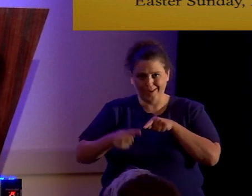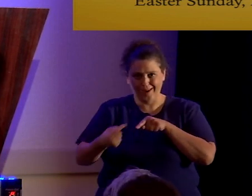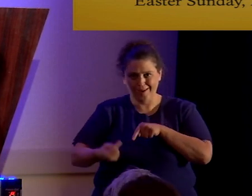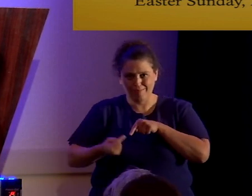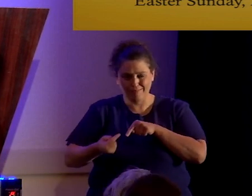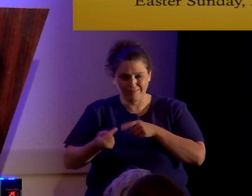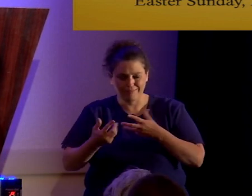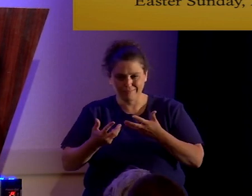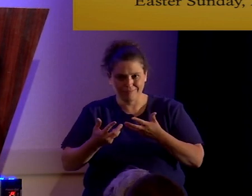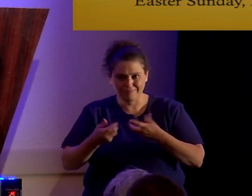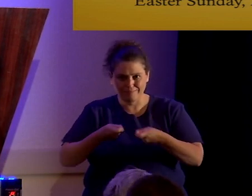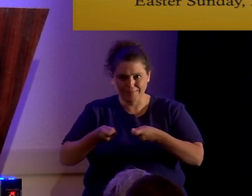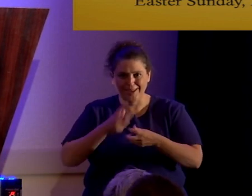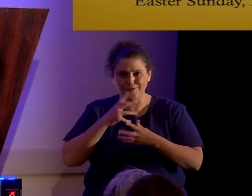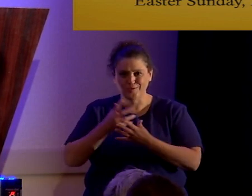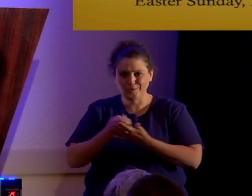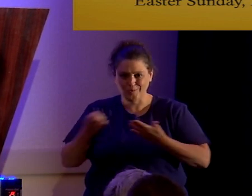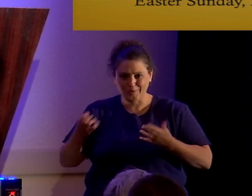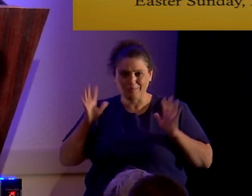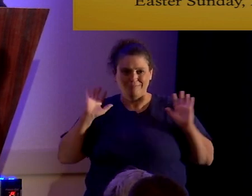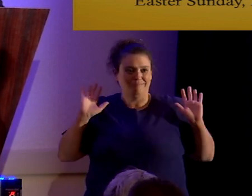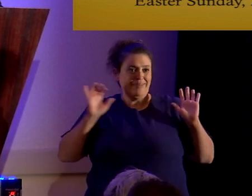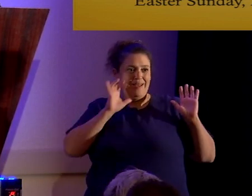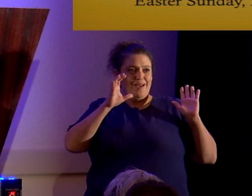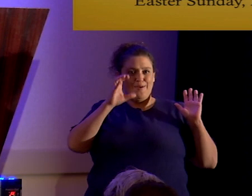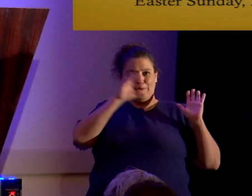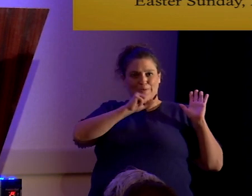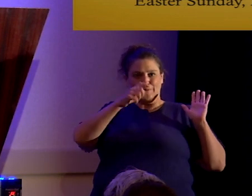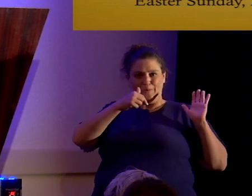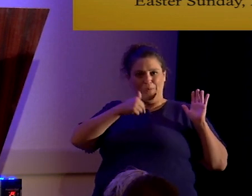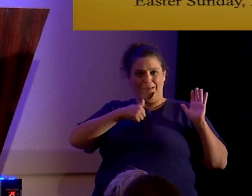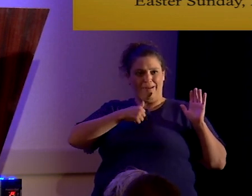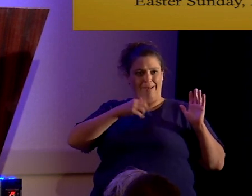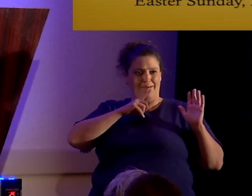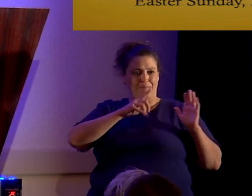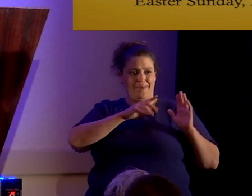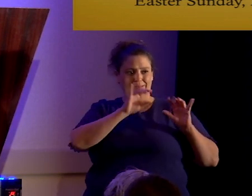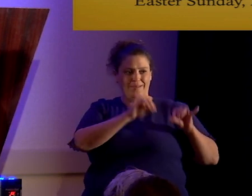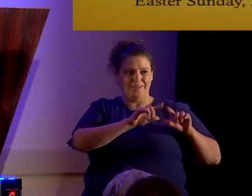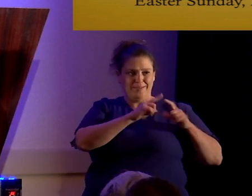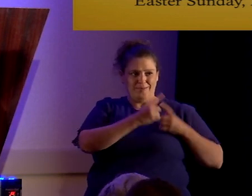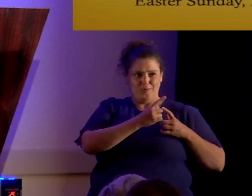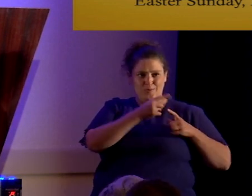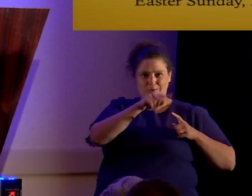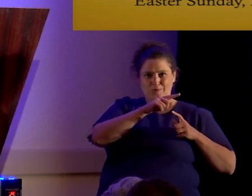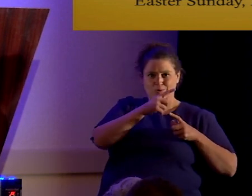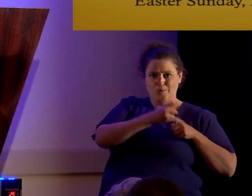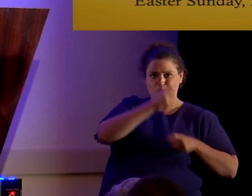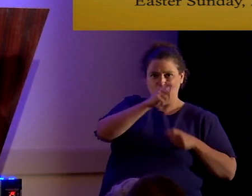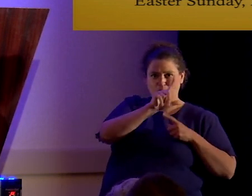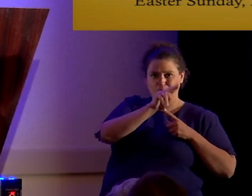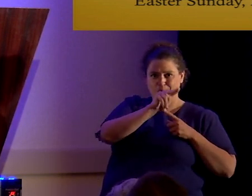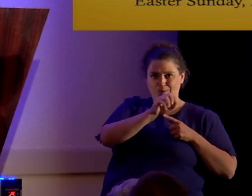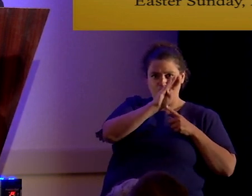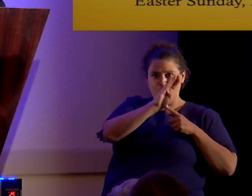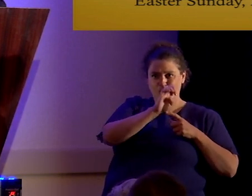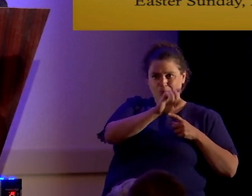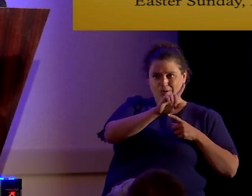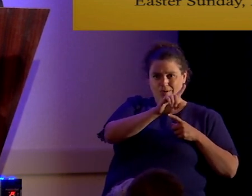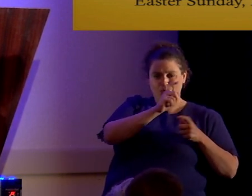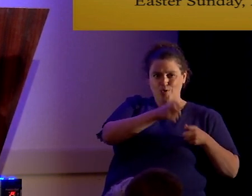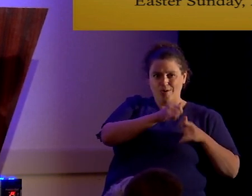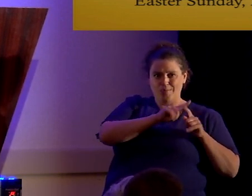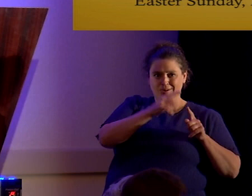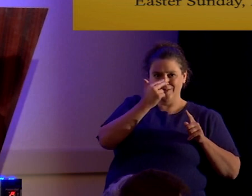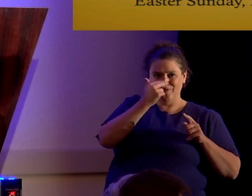Not that I'm in the same comparison group as Nobel laureates, but it's good to think about it